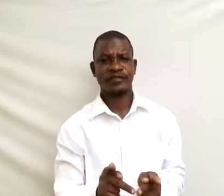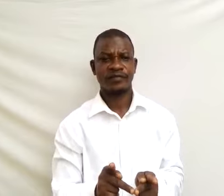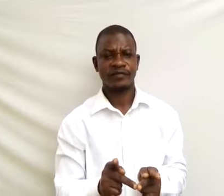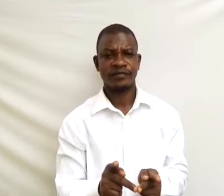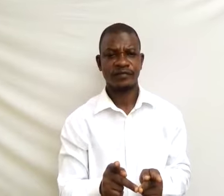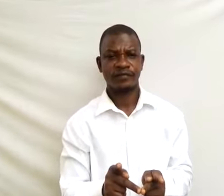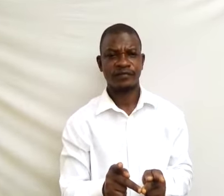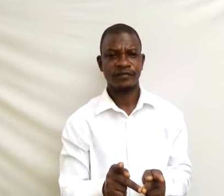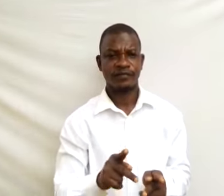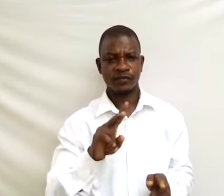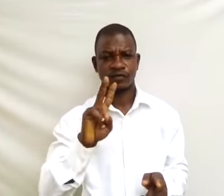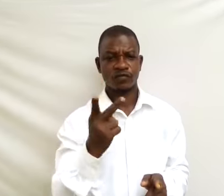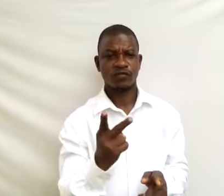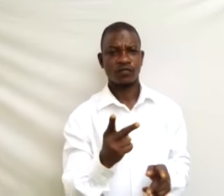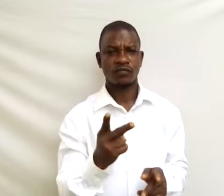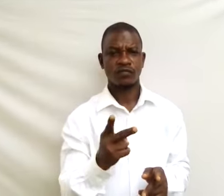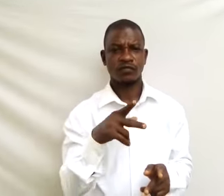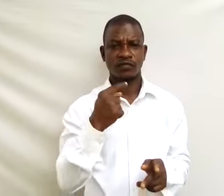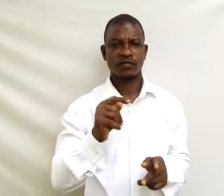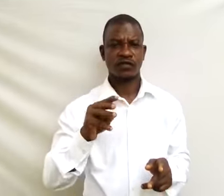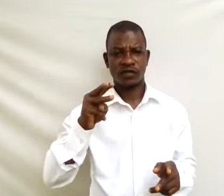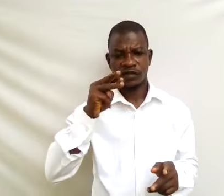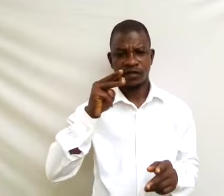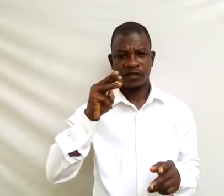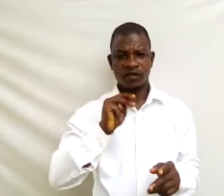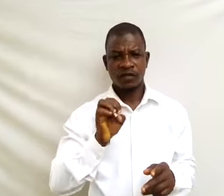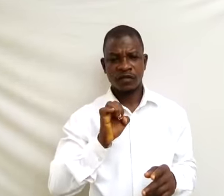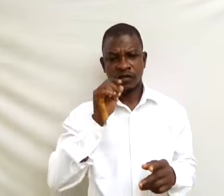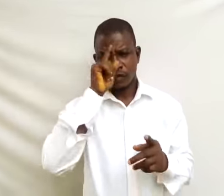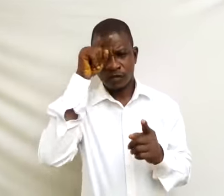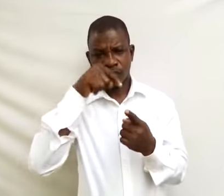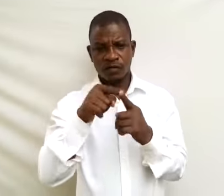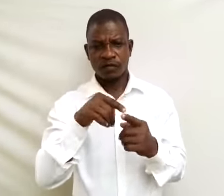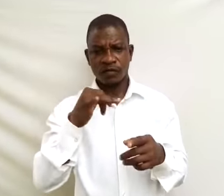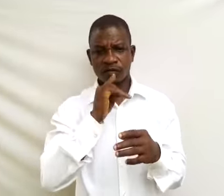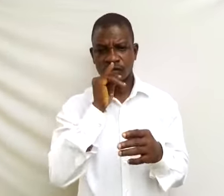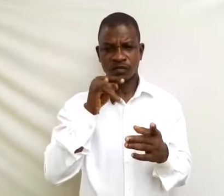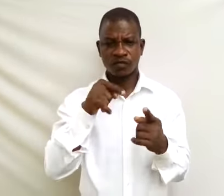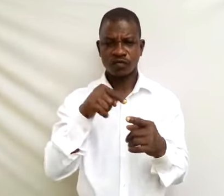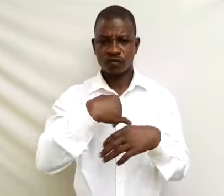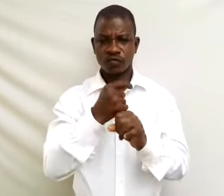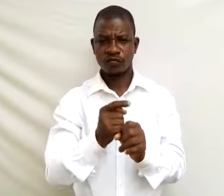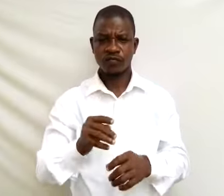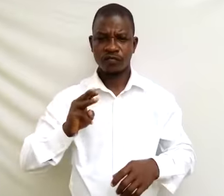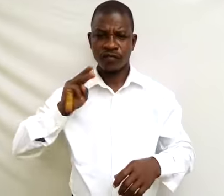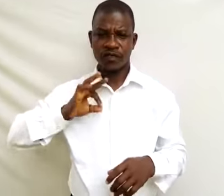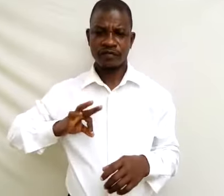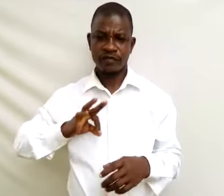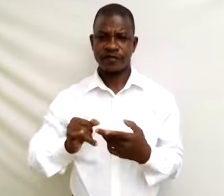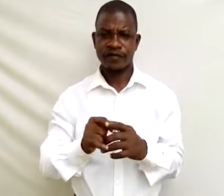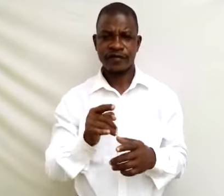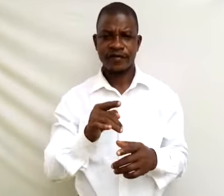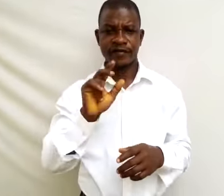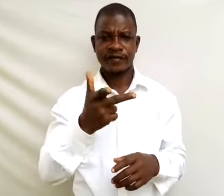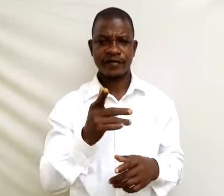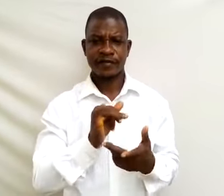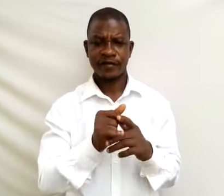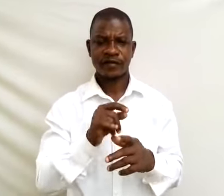Two, the main objective is to make profit. Three, the capital to start